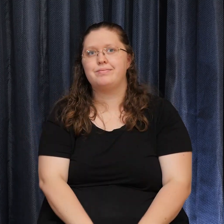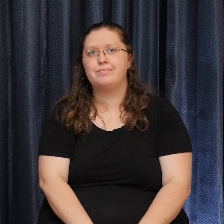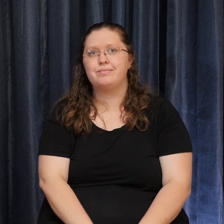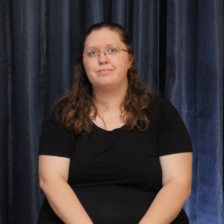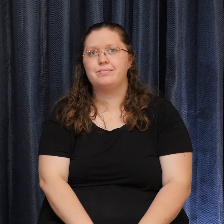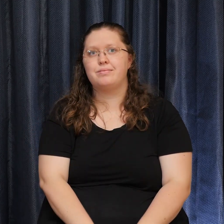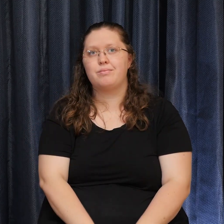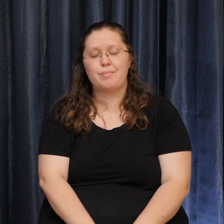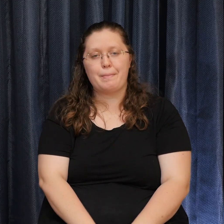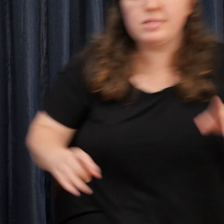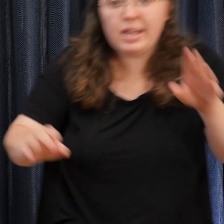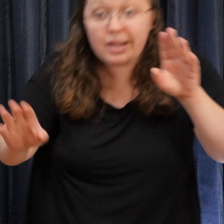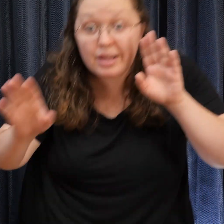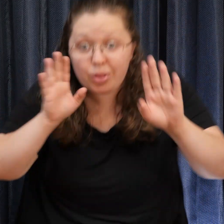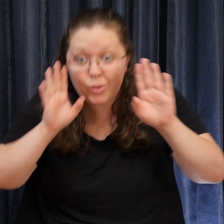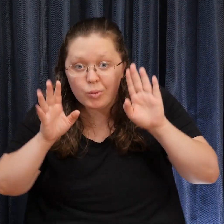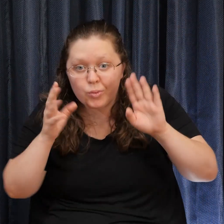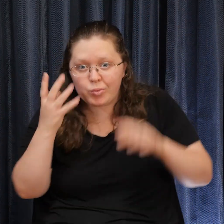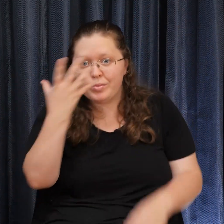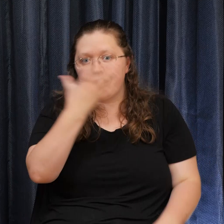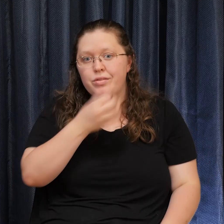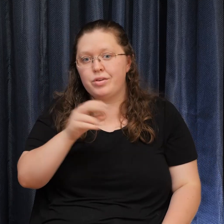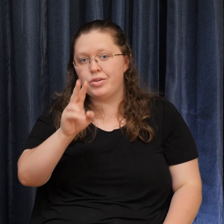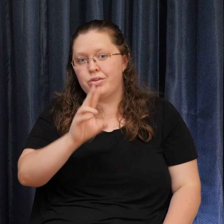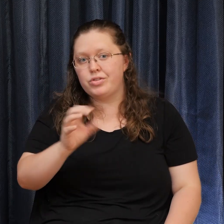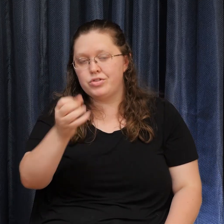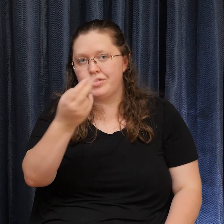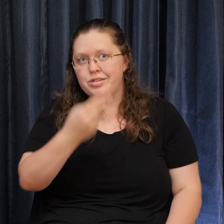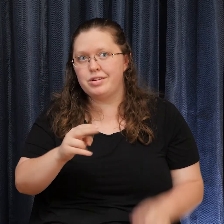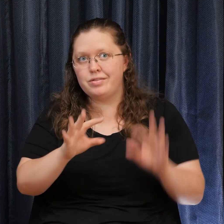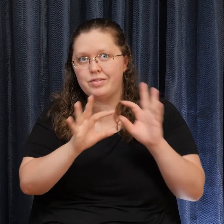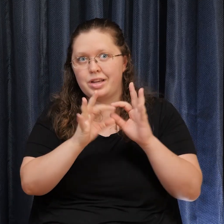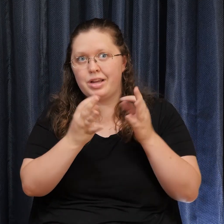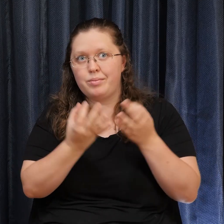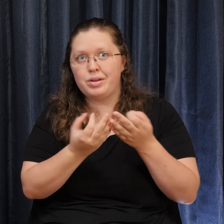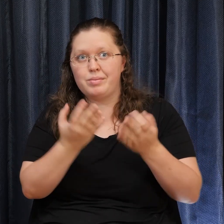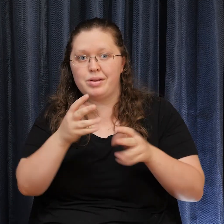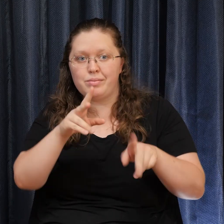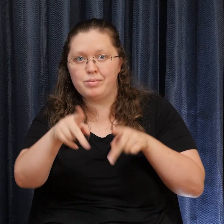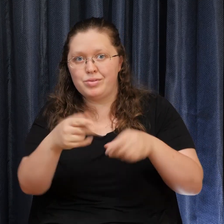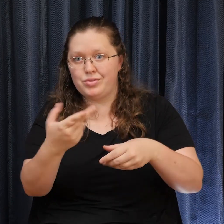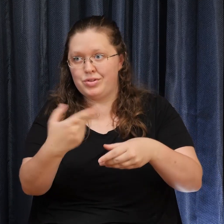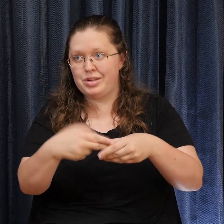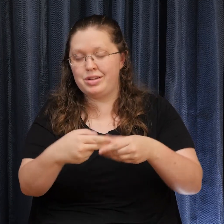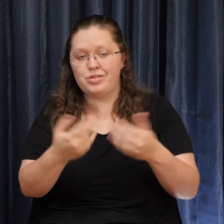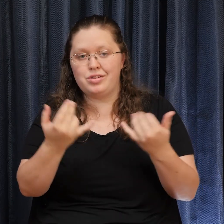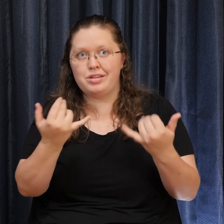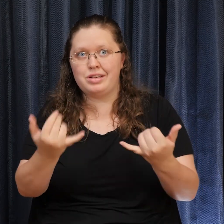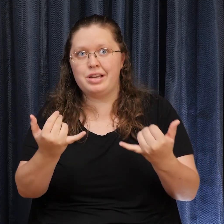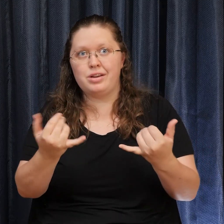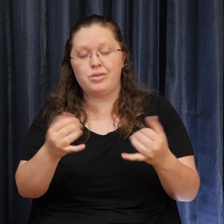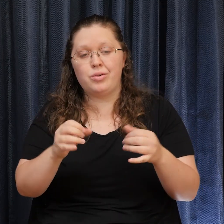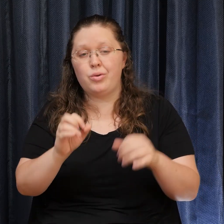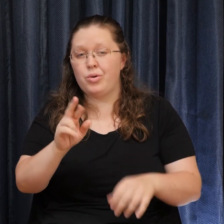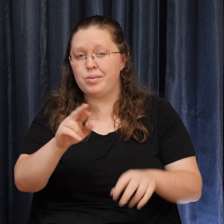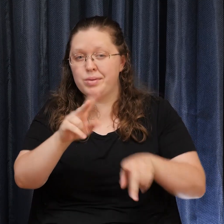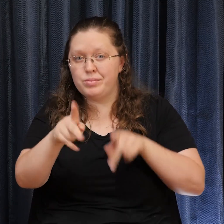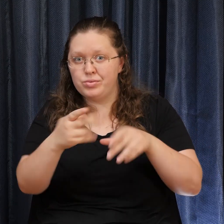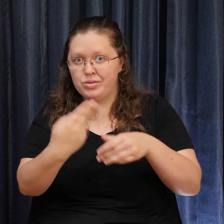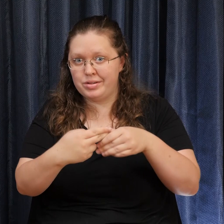If you are joining us Maybe just for this segment Or those of you Who are with us For the first time You are a